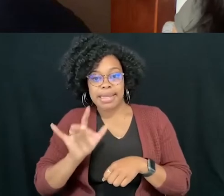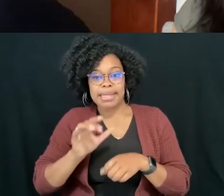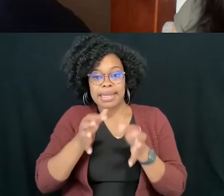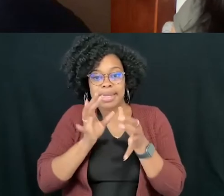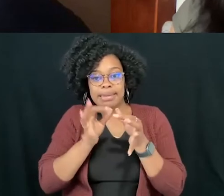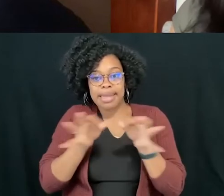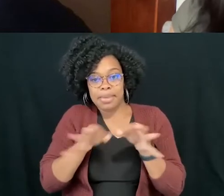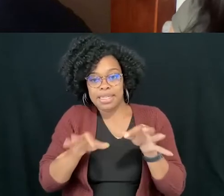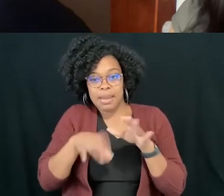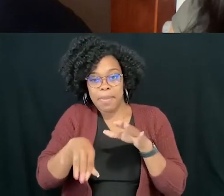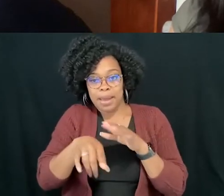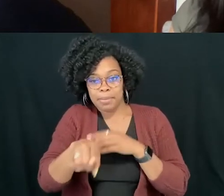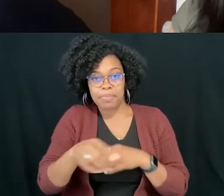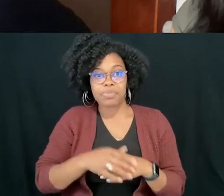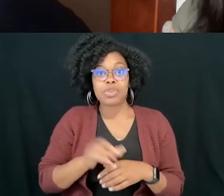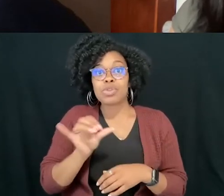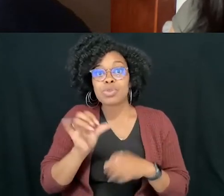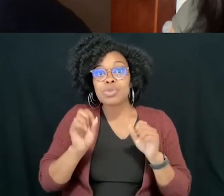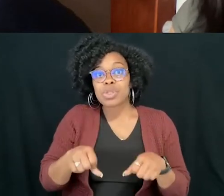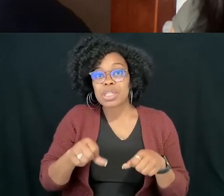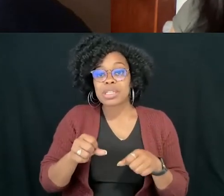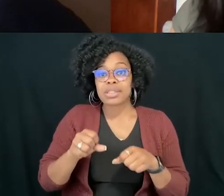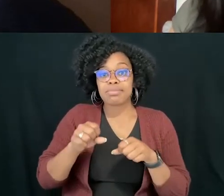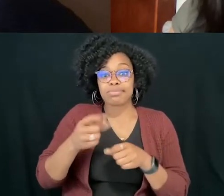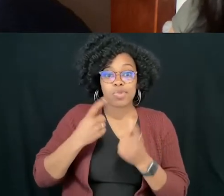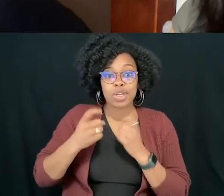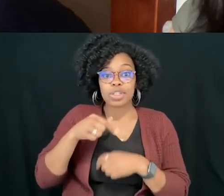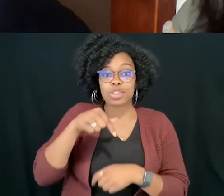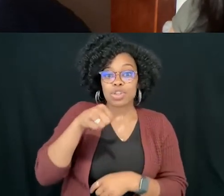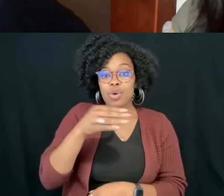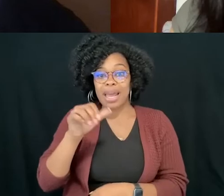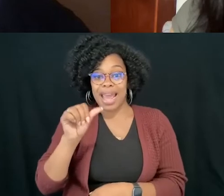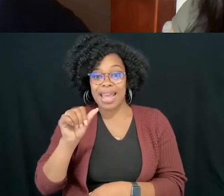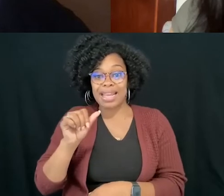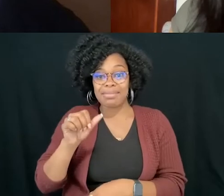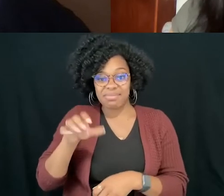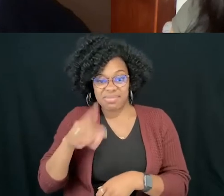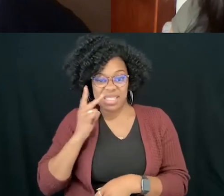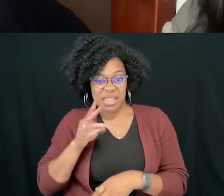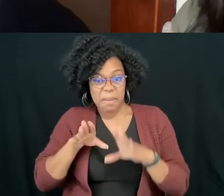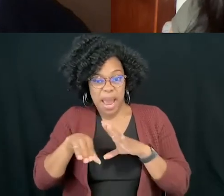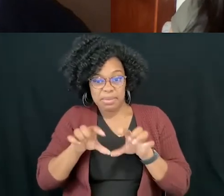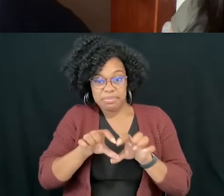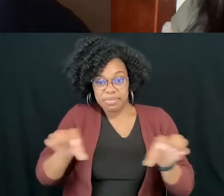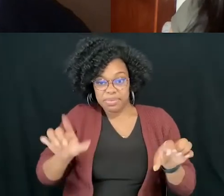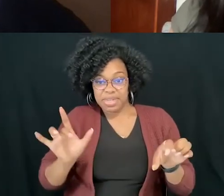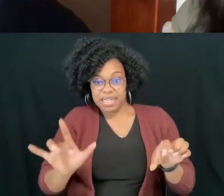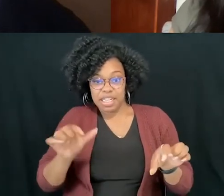You may type questions into the Q&A panel, which you can access by clicking the button near the bottom of your Zoom screen. If you have a question